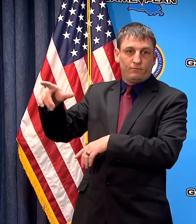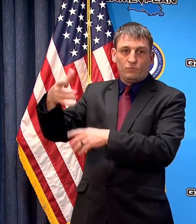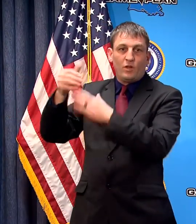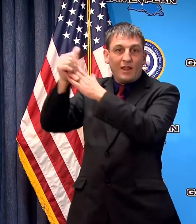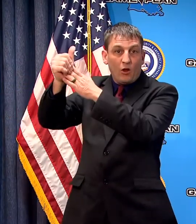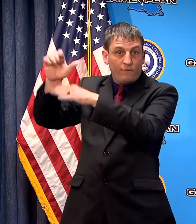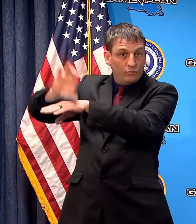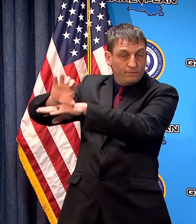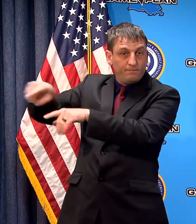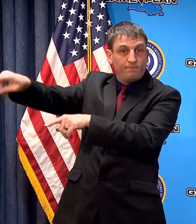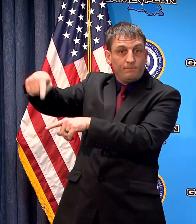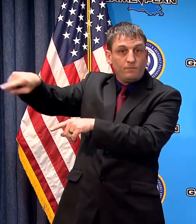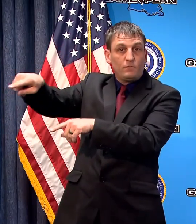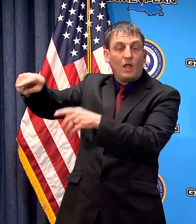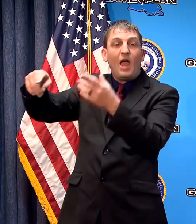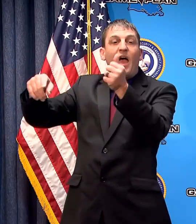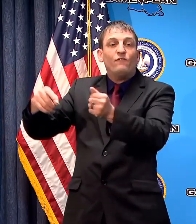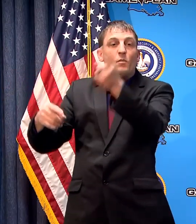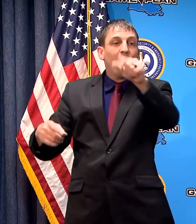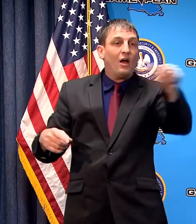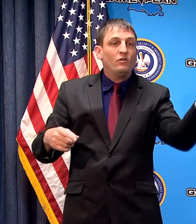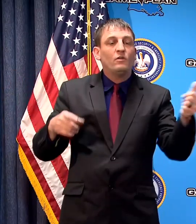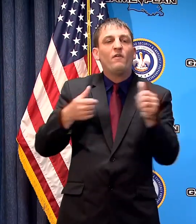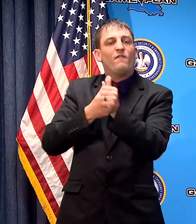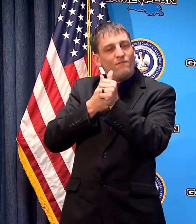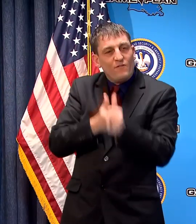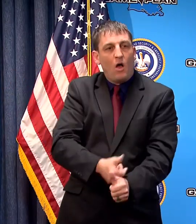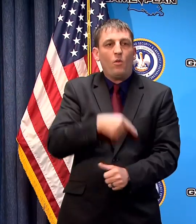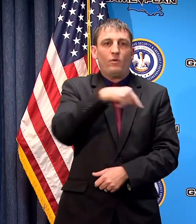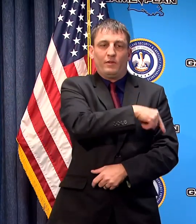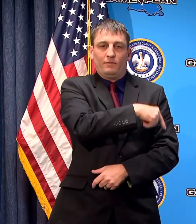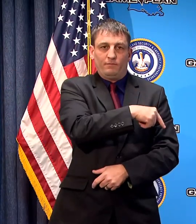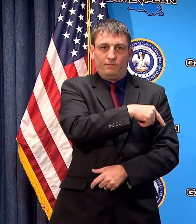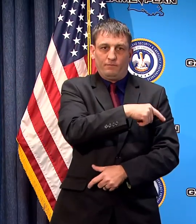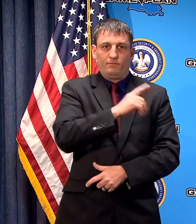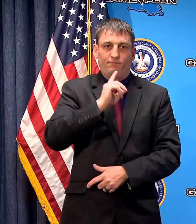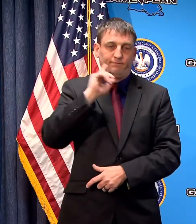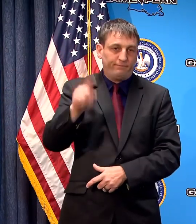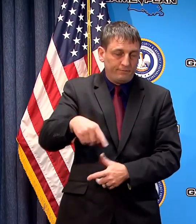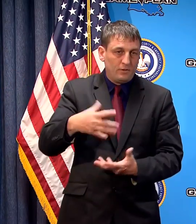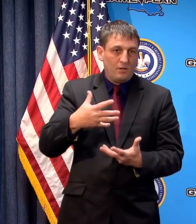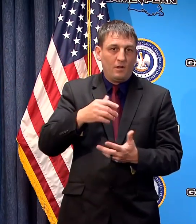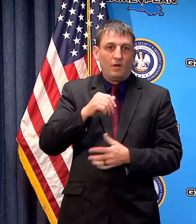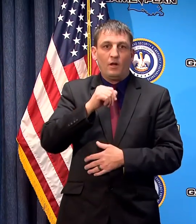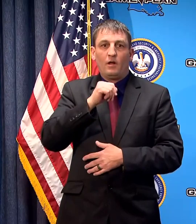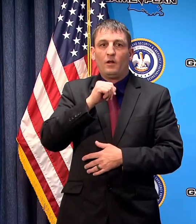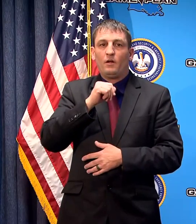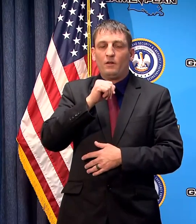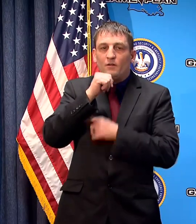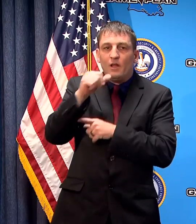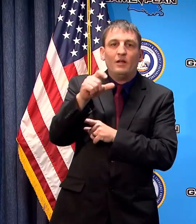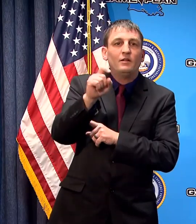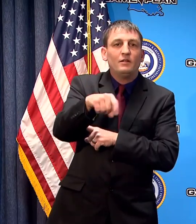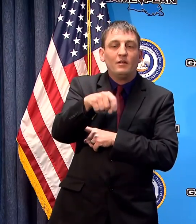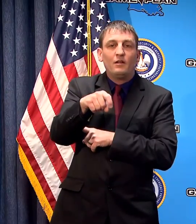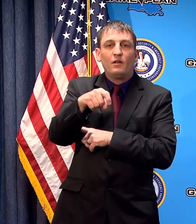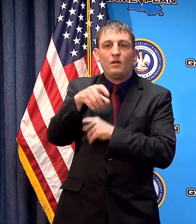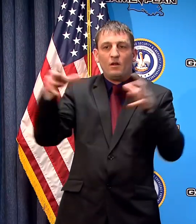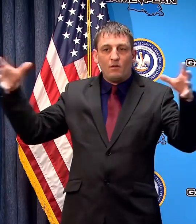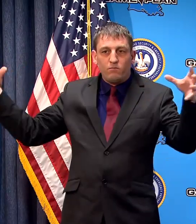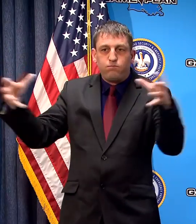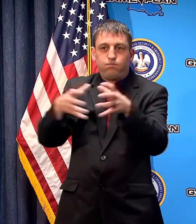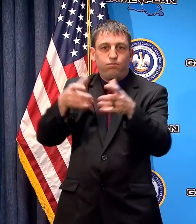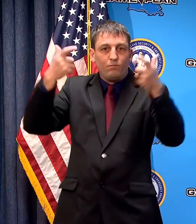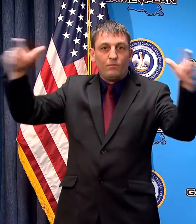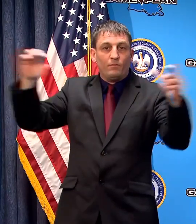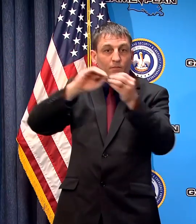others to heed this directive and not unnecessarily engage in in mass gatherings